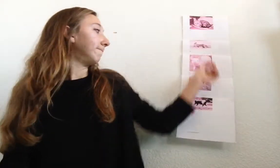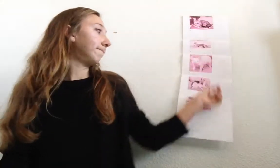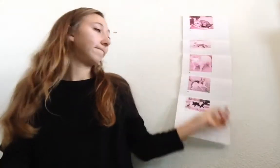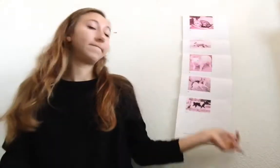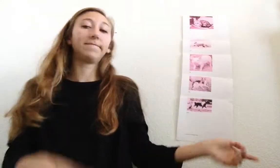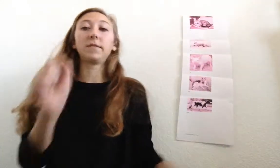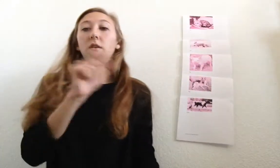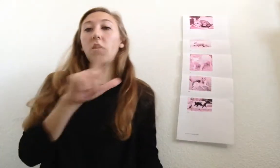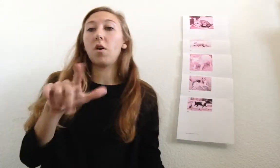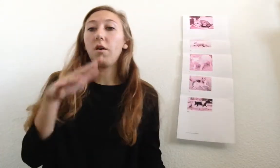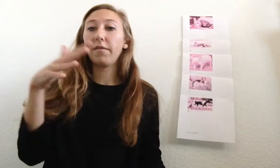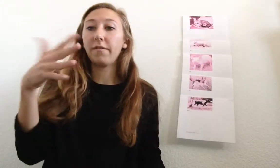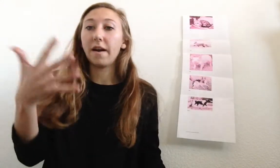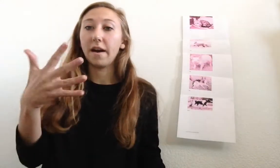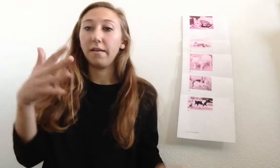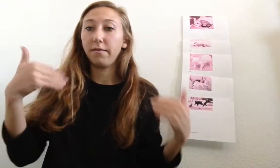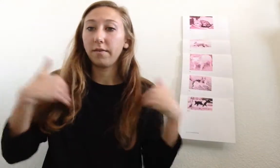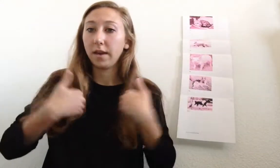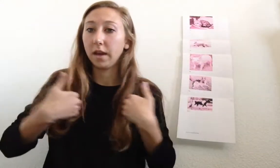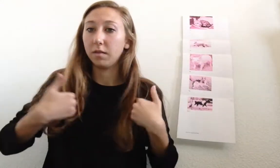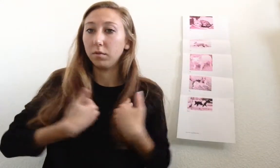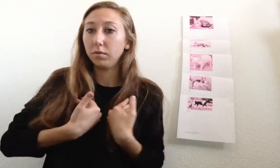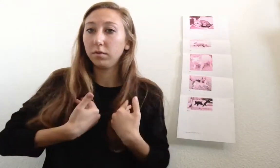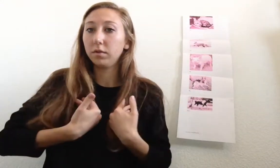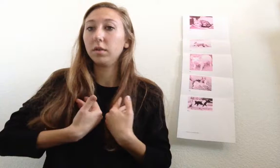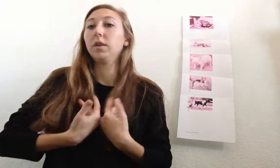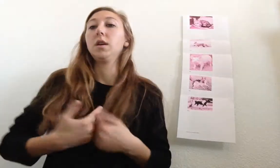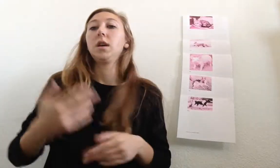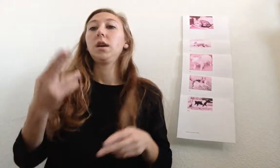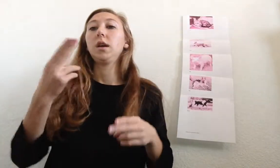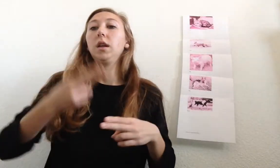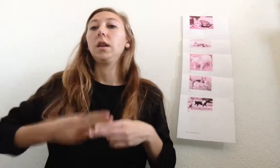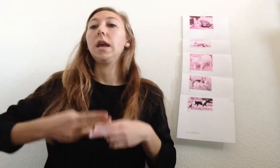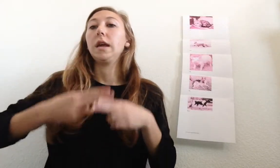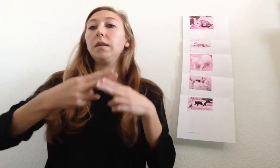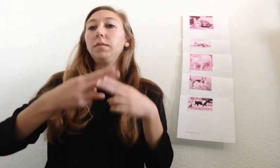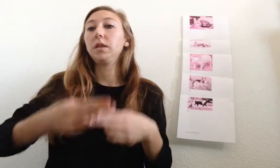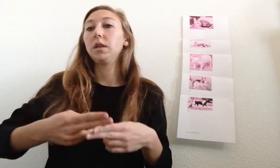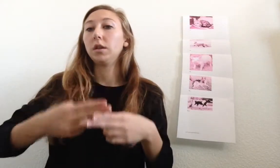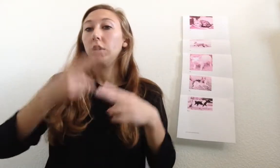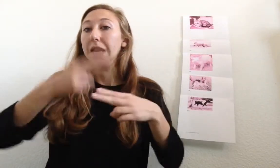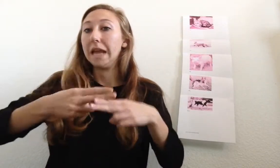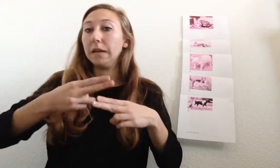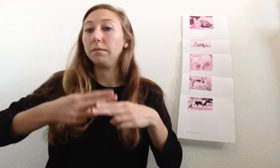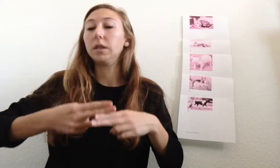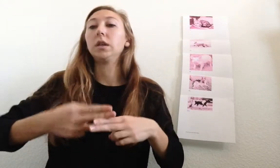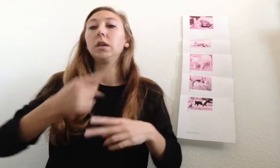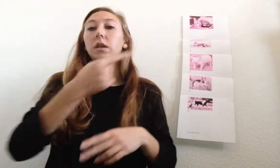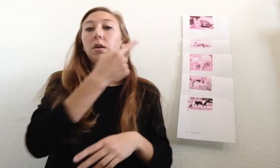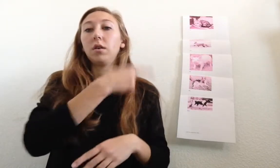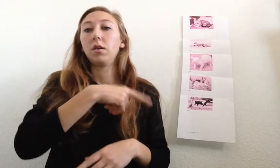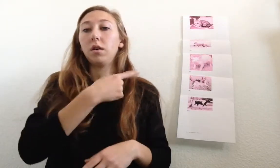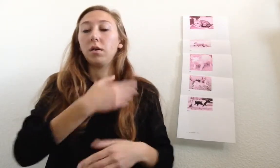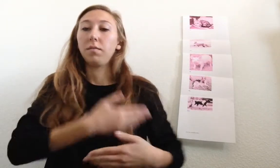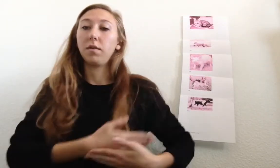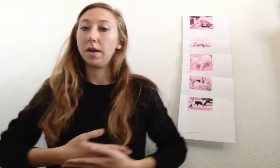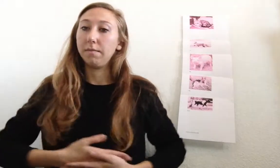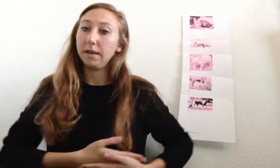all five animals and named, named the babies,